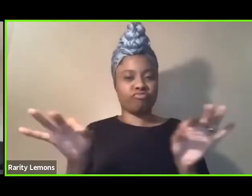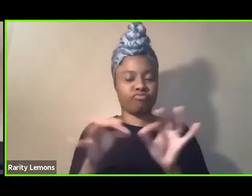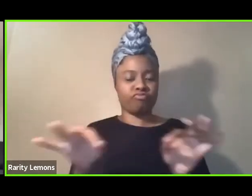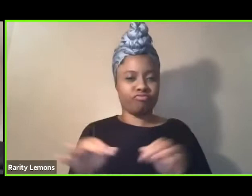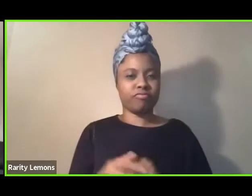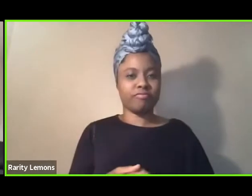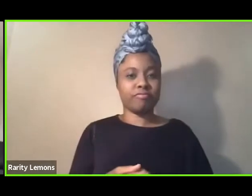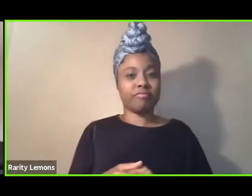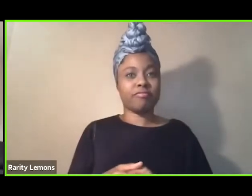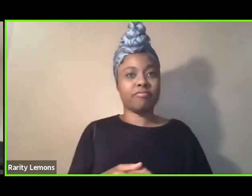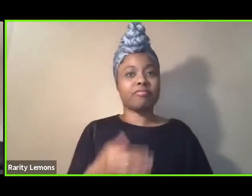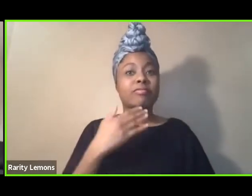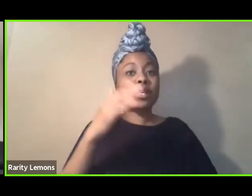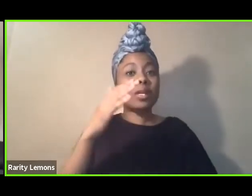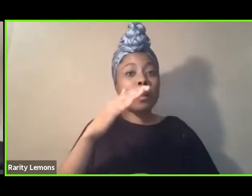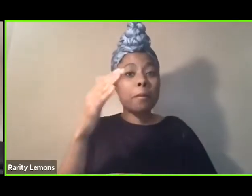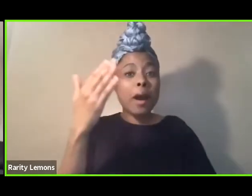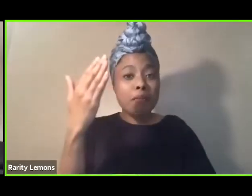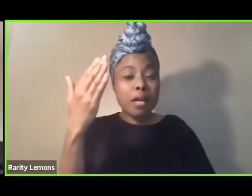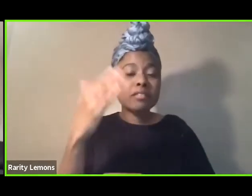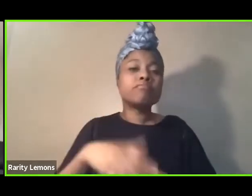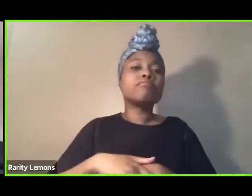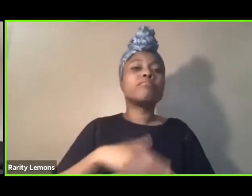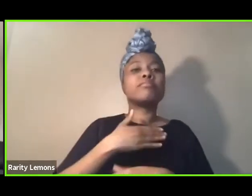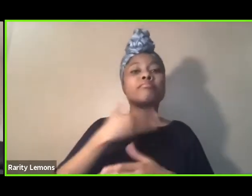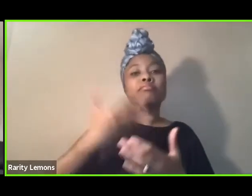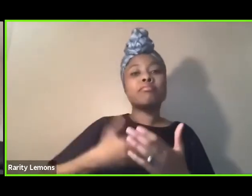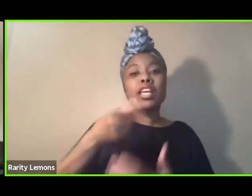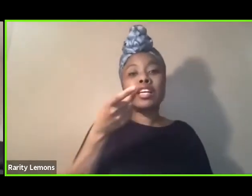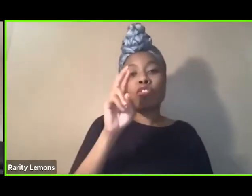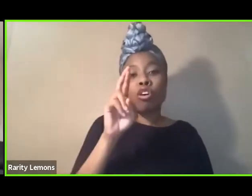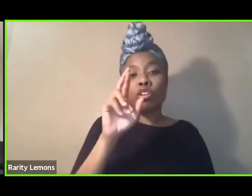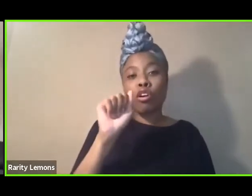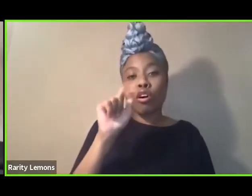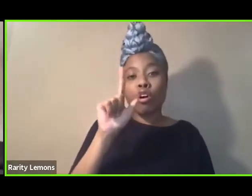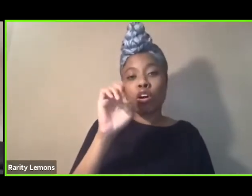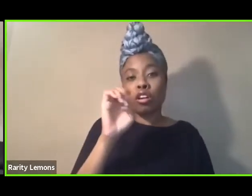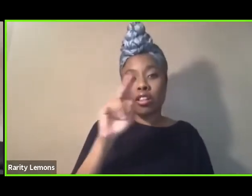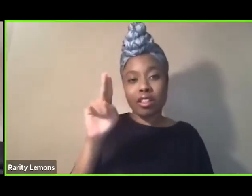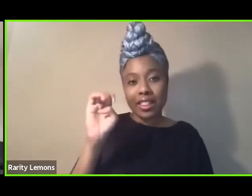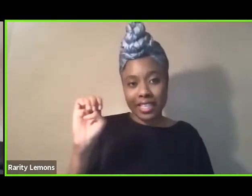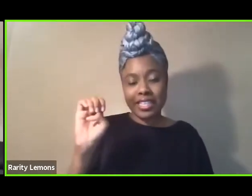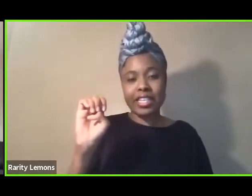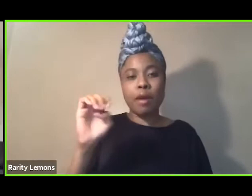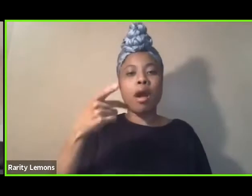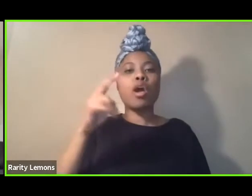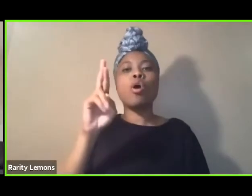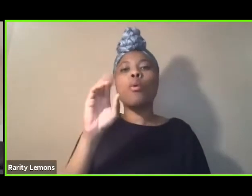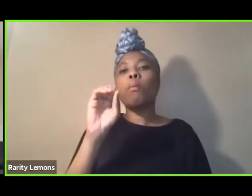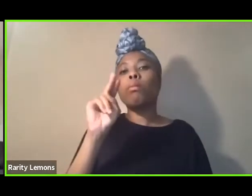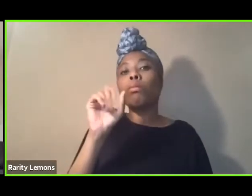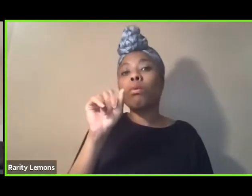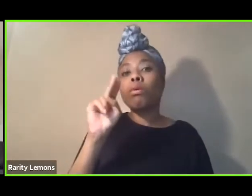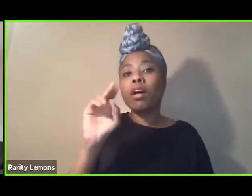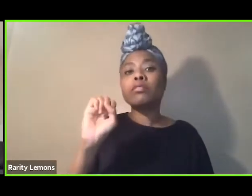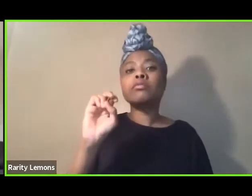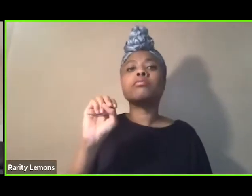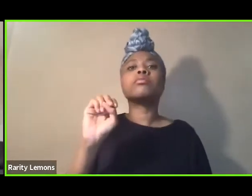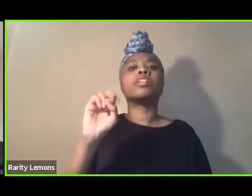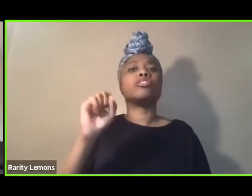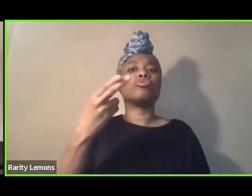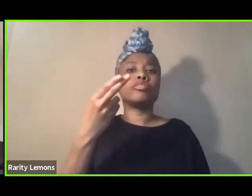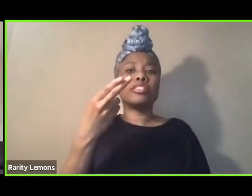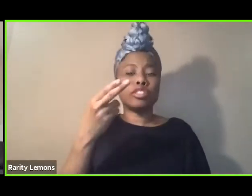Good morning. My name is Dr. Arlene Daos Magbual and my pronouns are she, her, hers, isuna. My